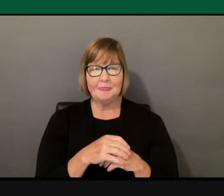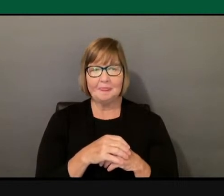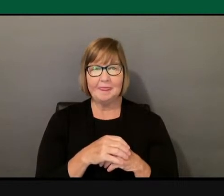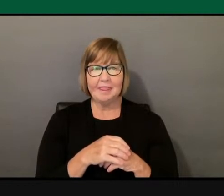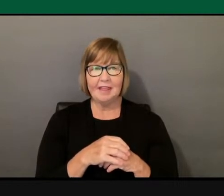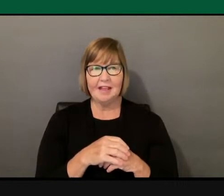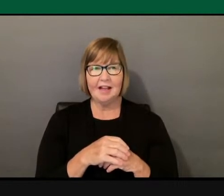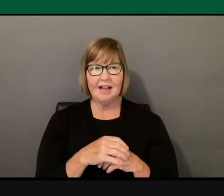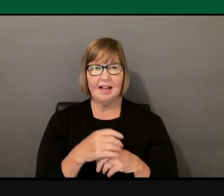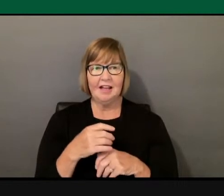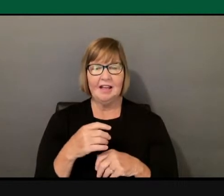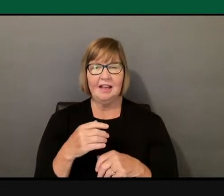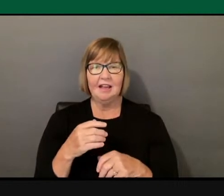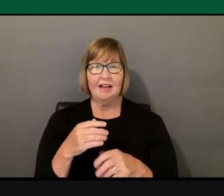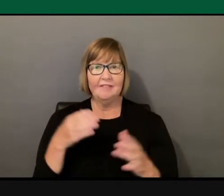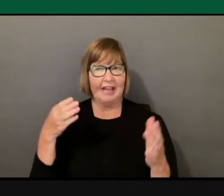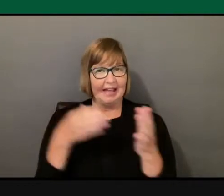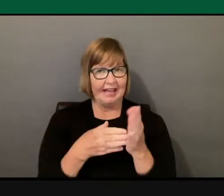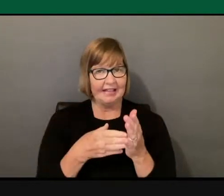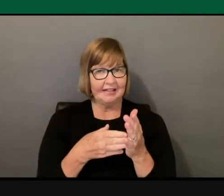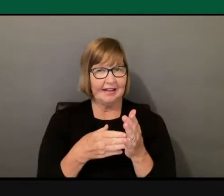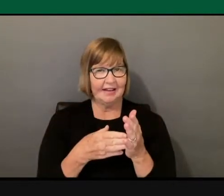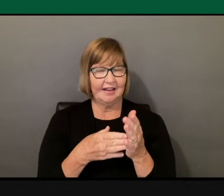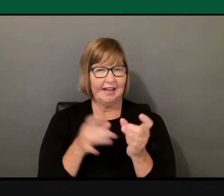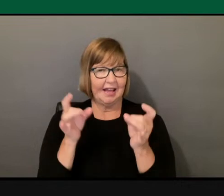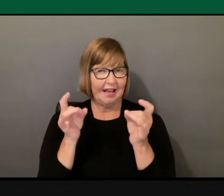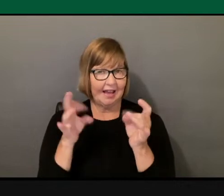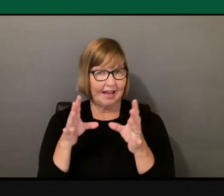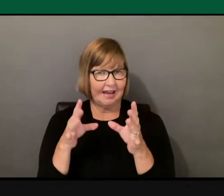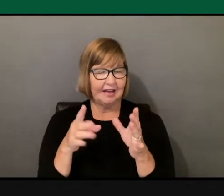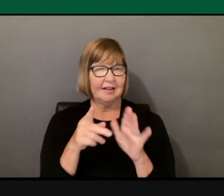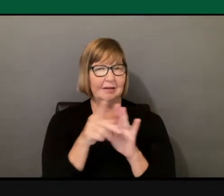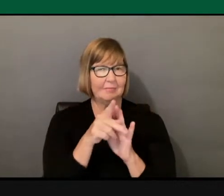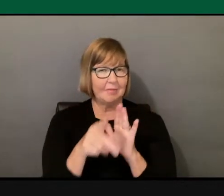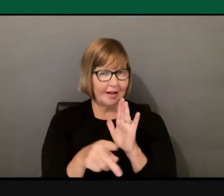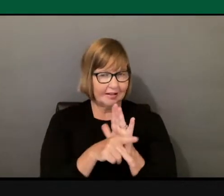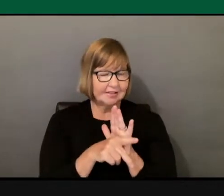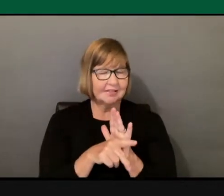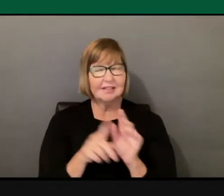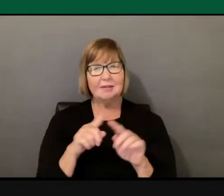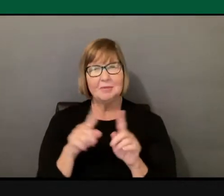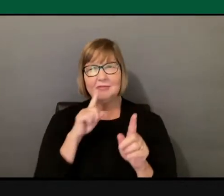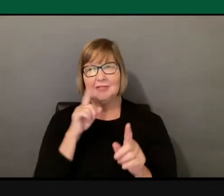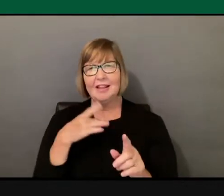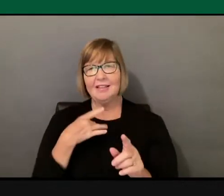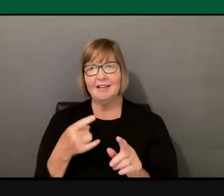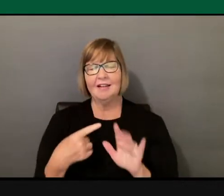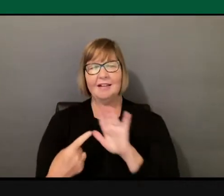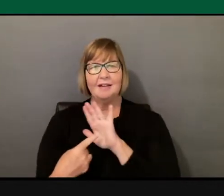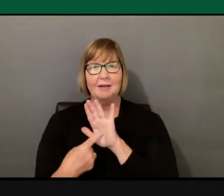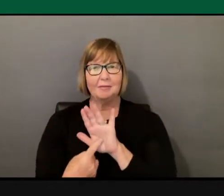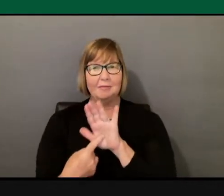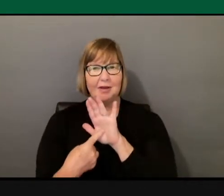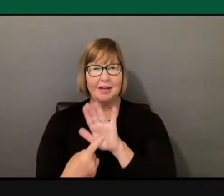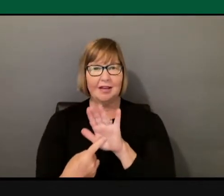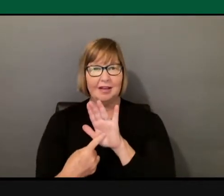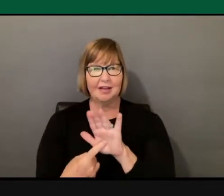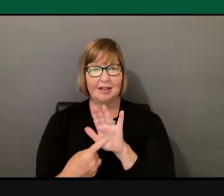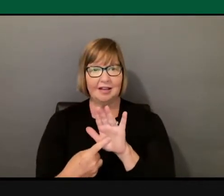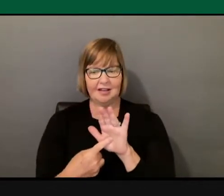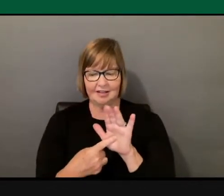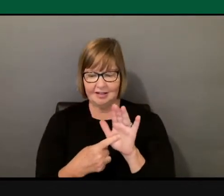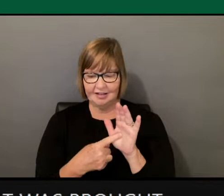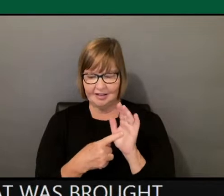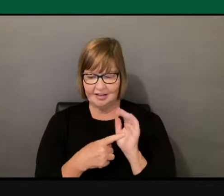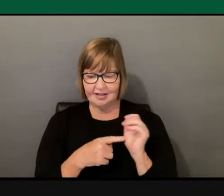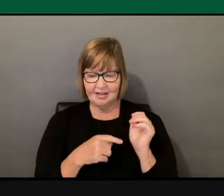-hate policy. But I like so much the model that was brought up by Dr. Kadimtrup and also